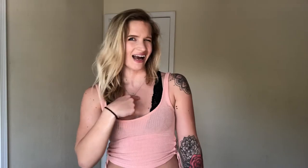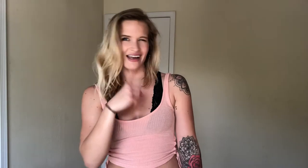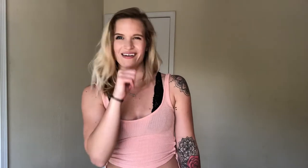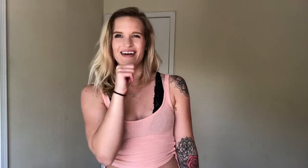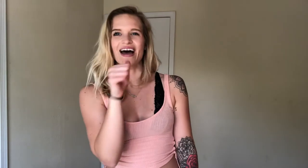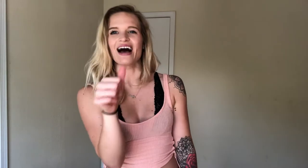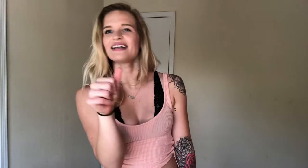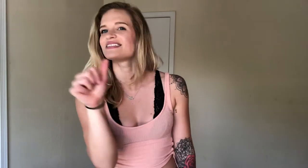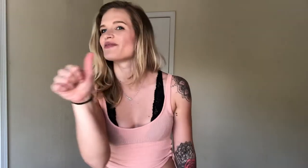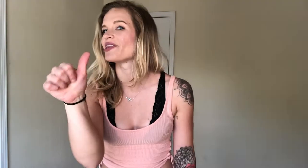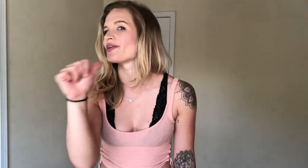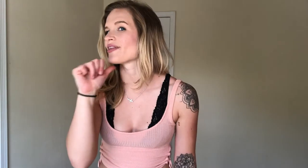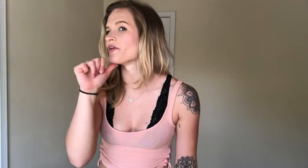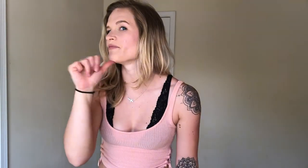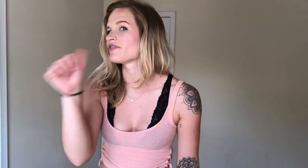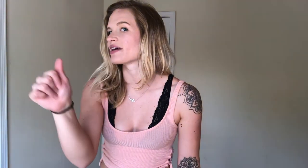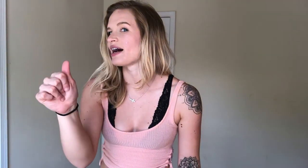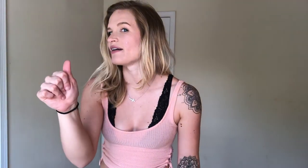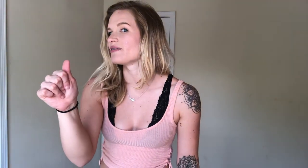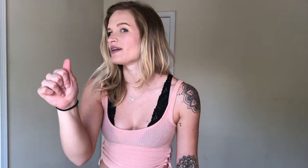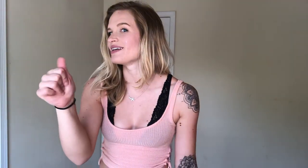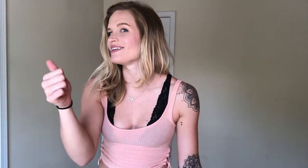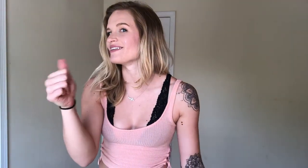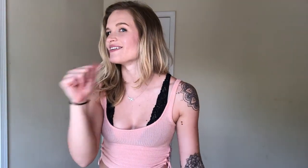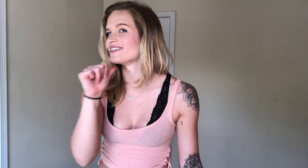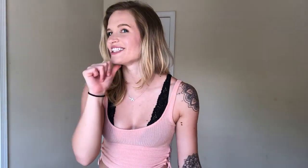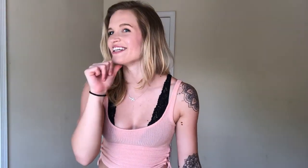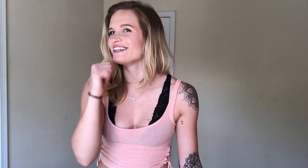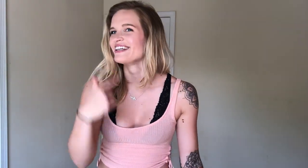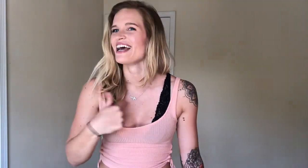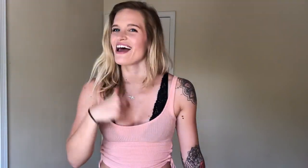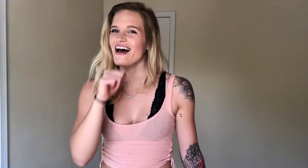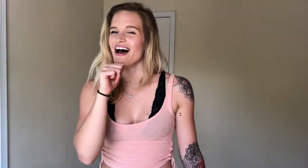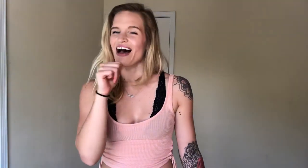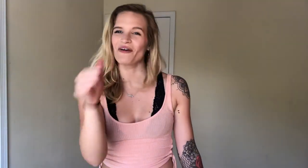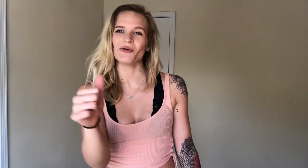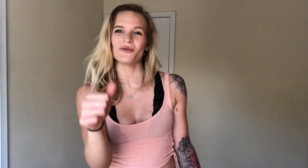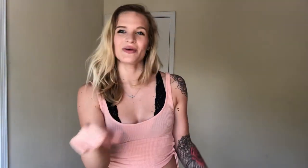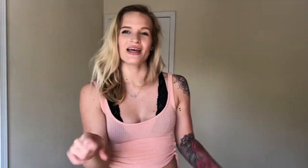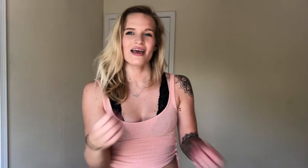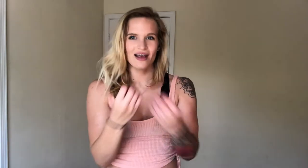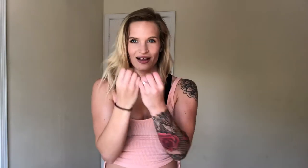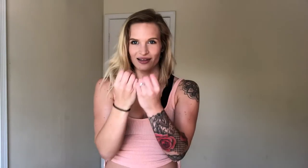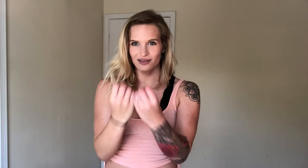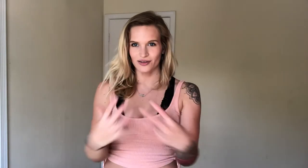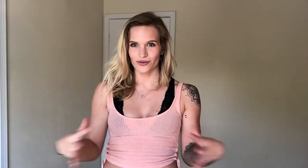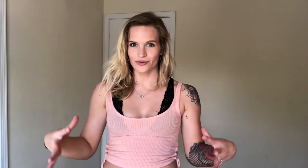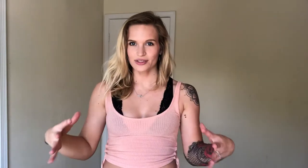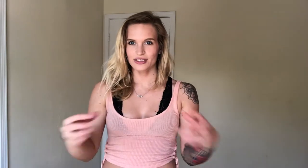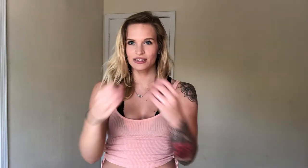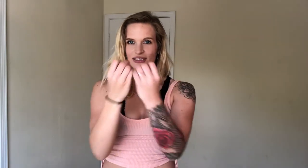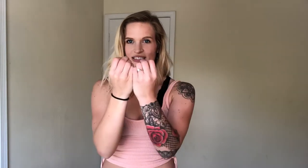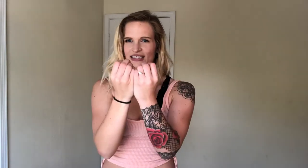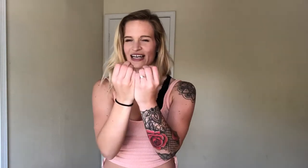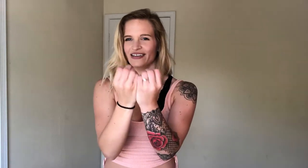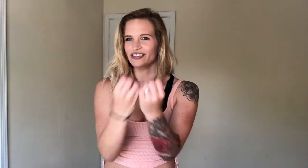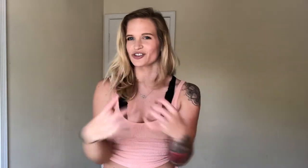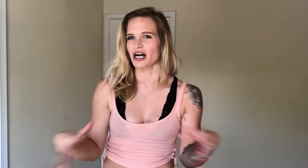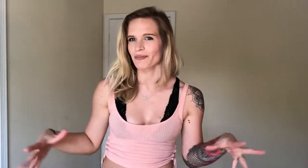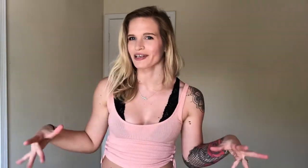I not. With your thumb flick out your chin. I won't. I won't. Lose. So this is kind of like you're dropping